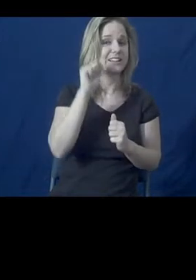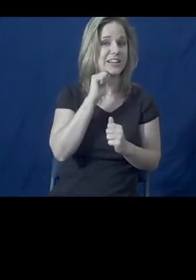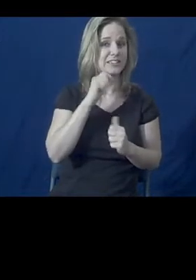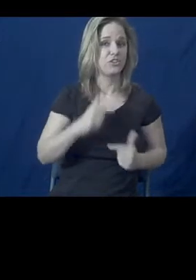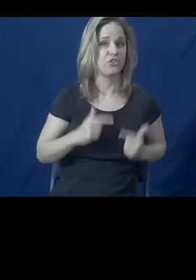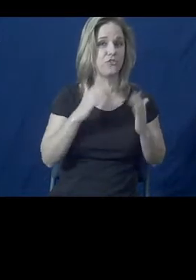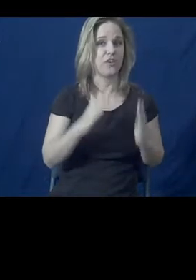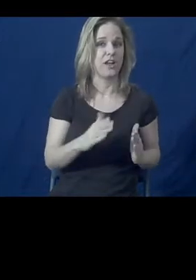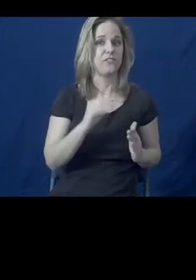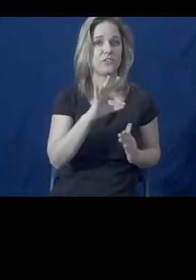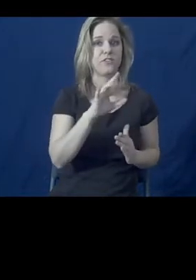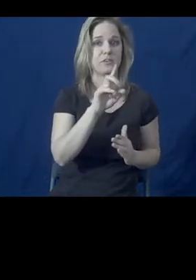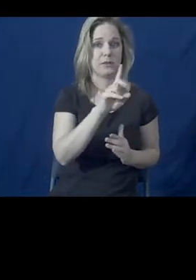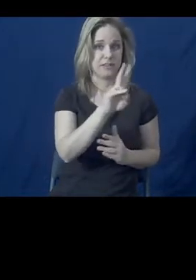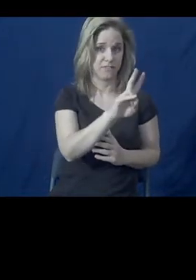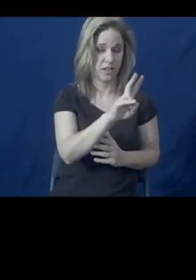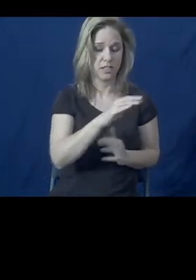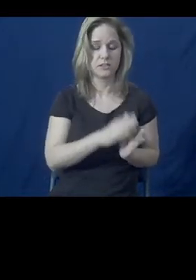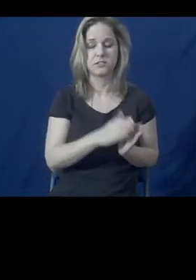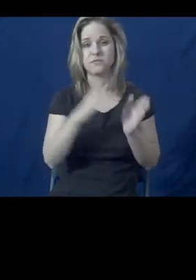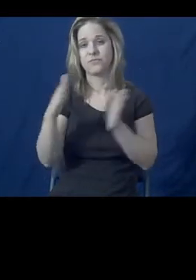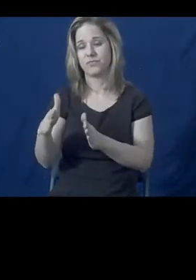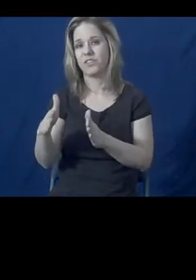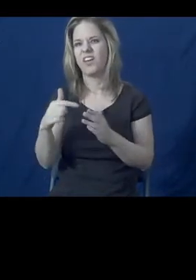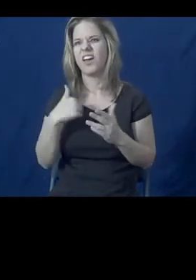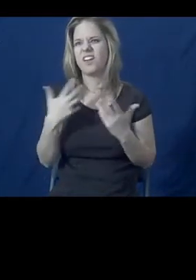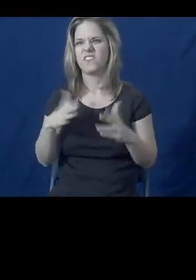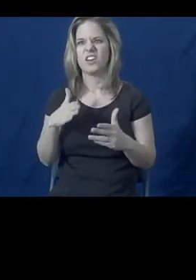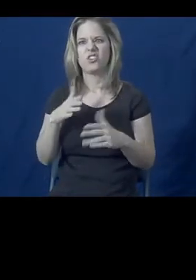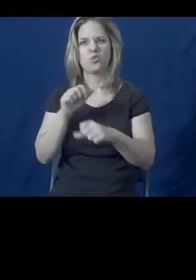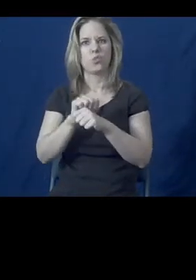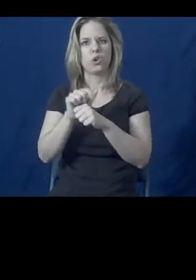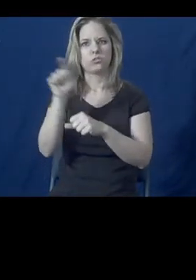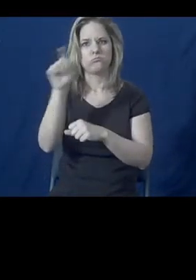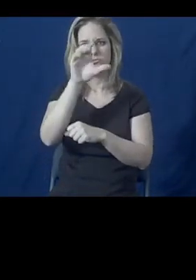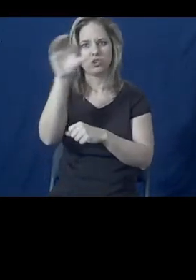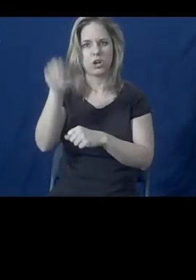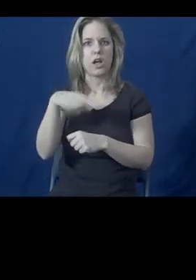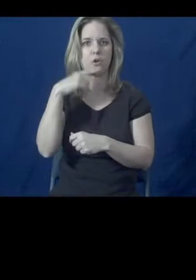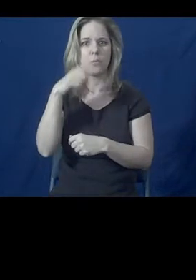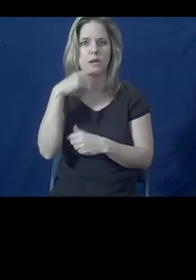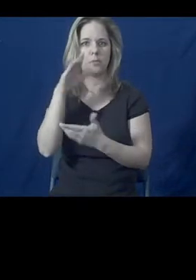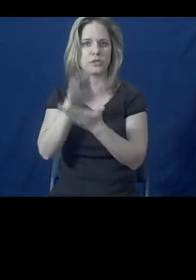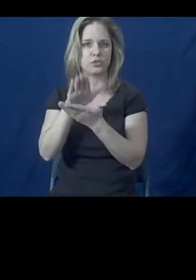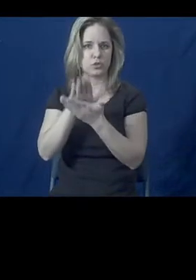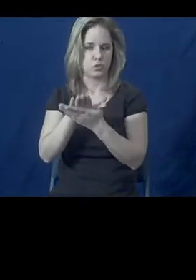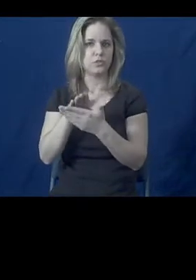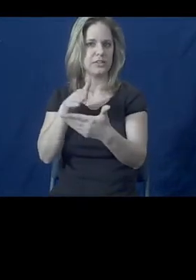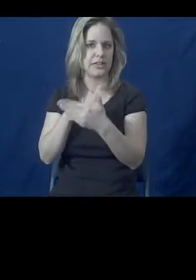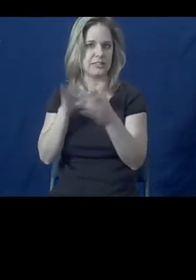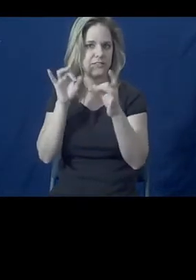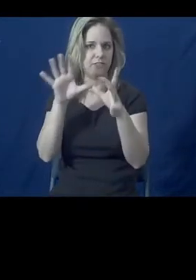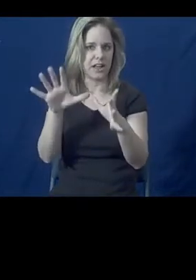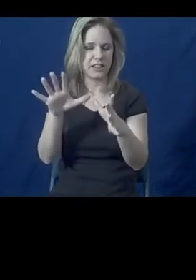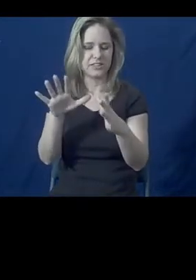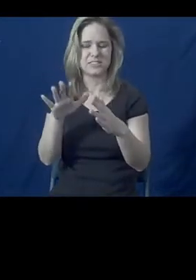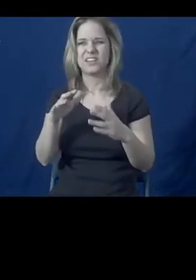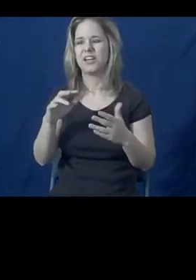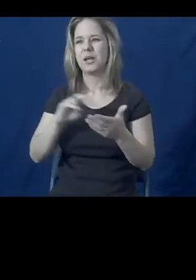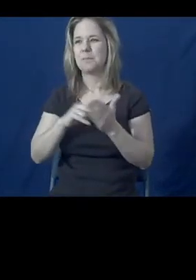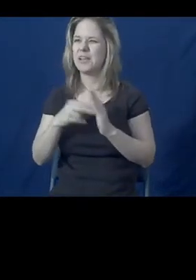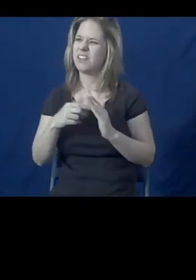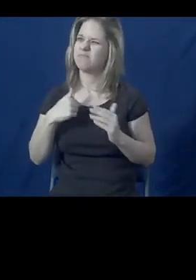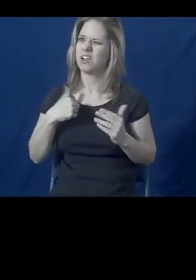survivors of domestic violence, as well as some anti-violence work in Chicago Public Schools. So I already had kind of an